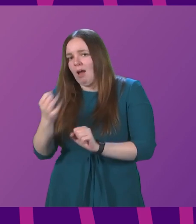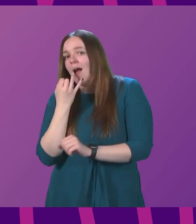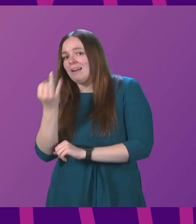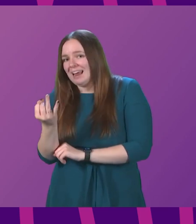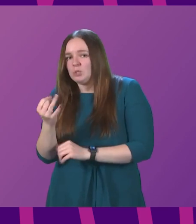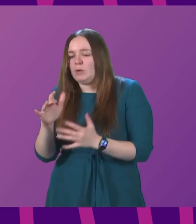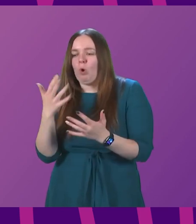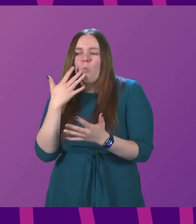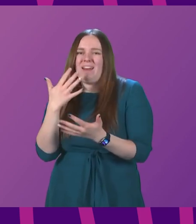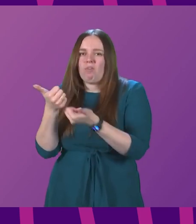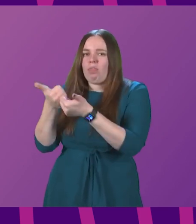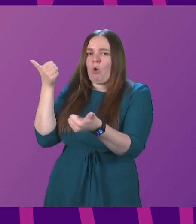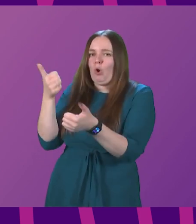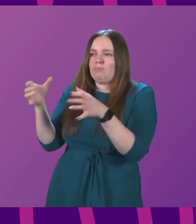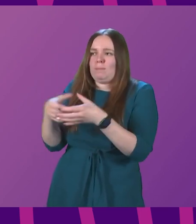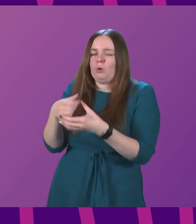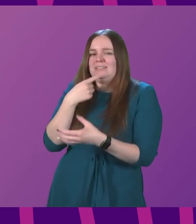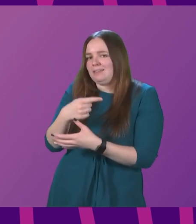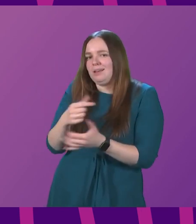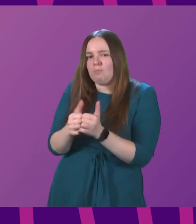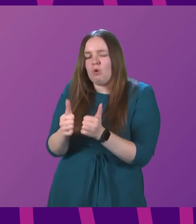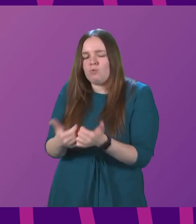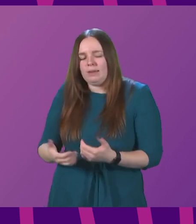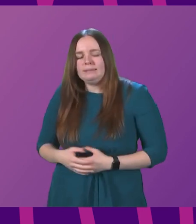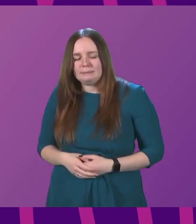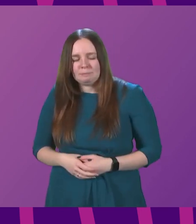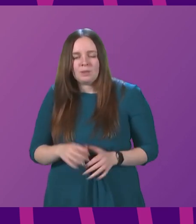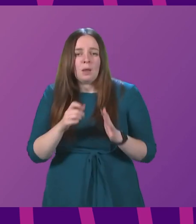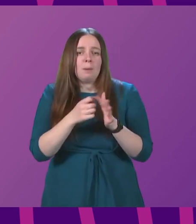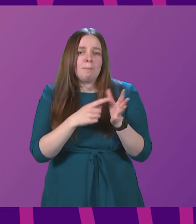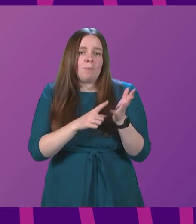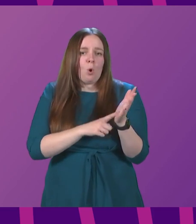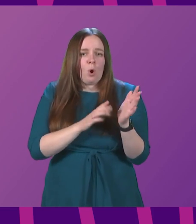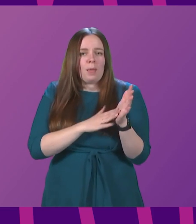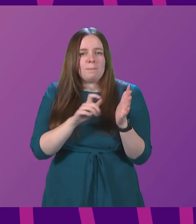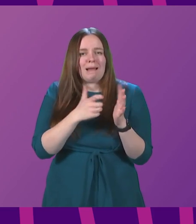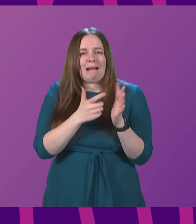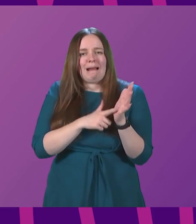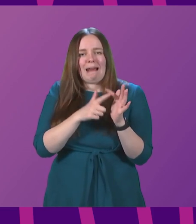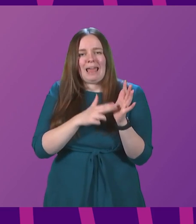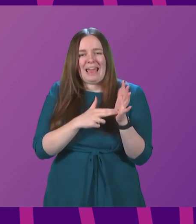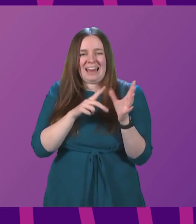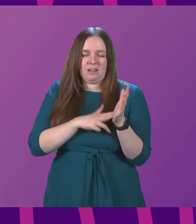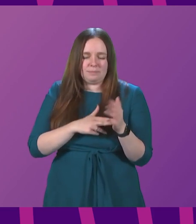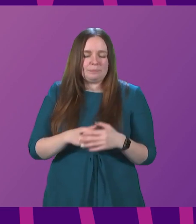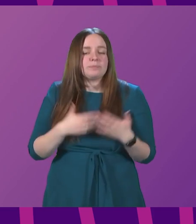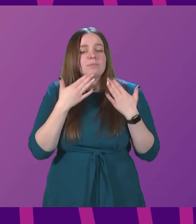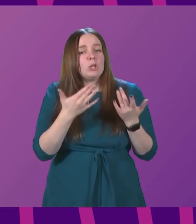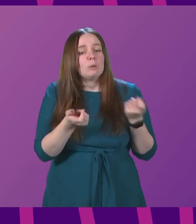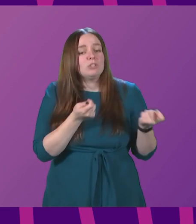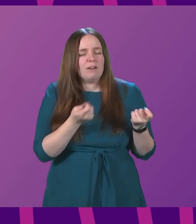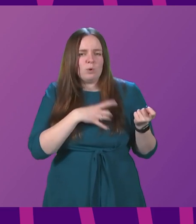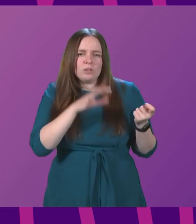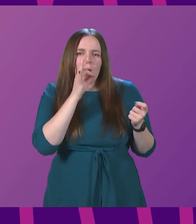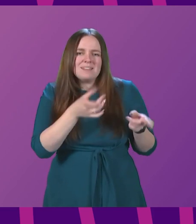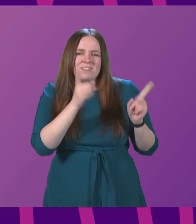of next week or whenever the corporate body deems that as appropriate. Paul MacLennan, to be followed by Brian Whittle. Thank you, President and Officer. To ask the First